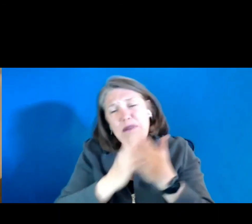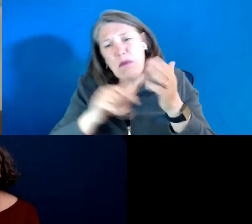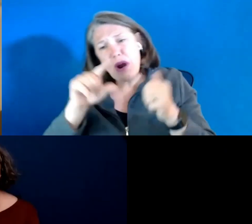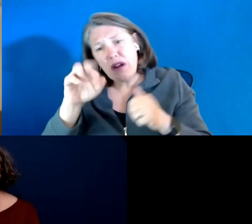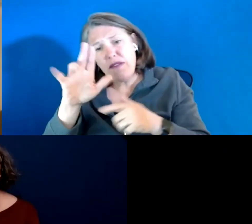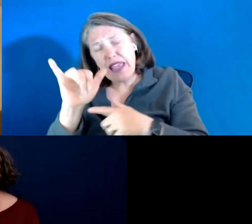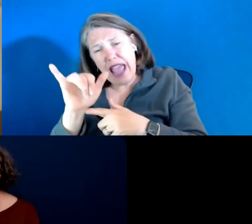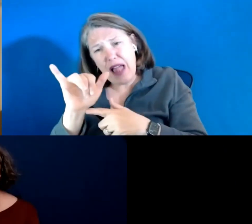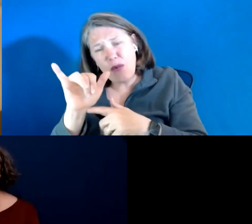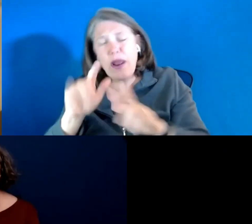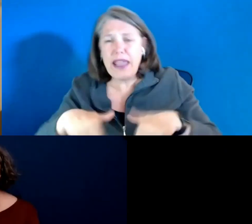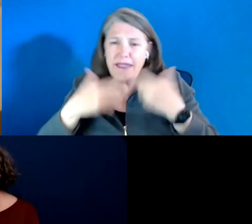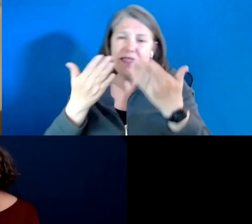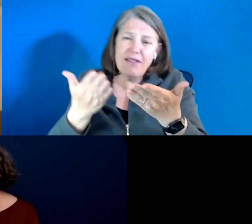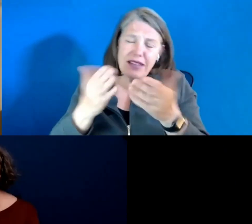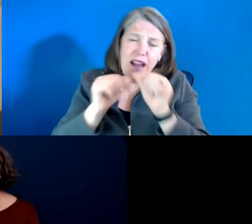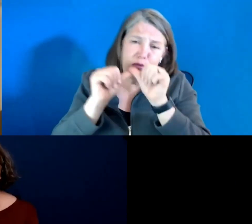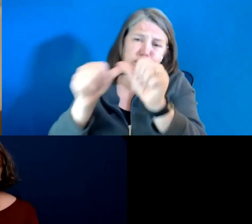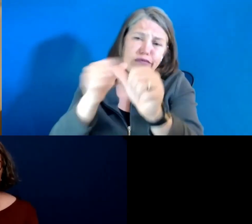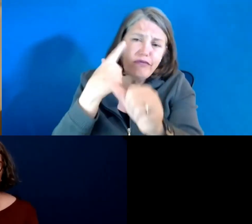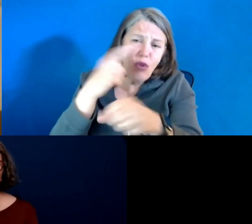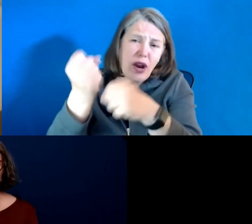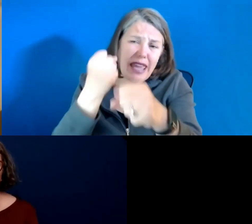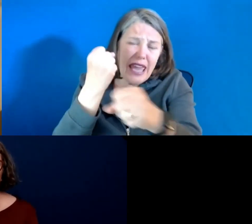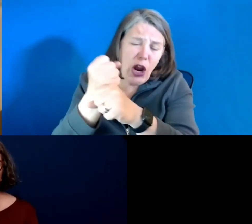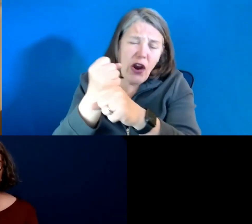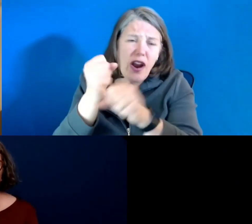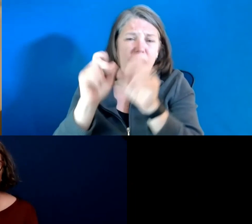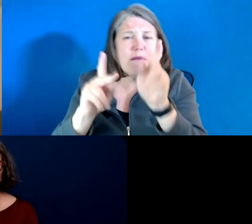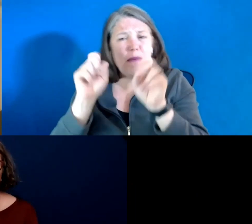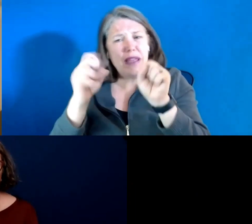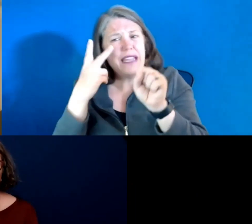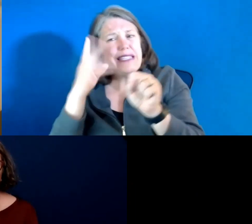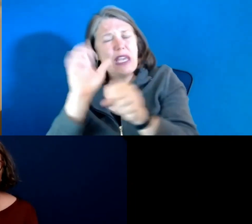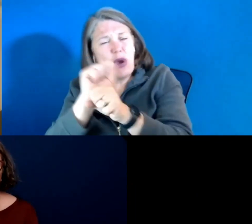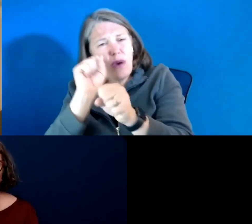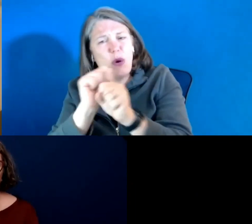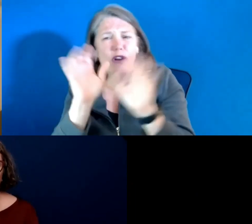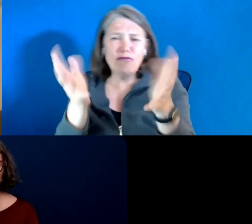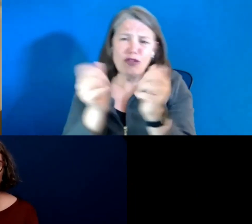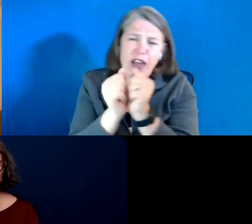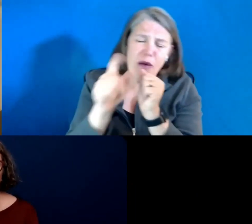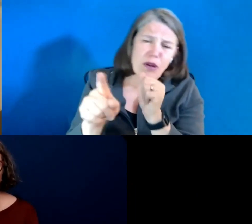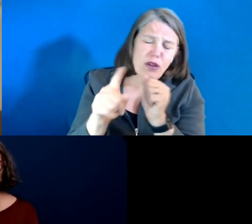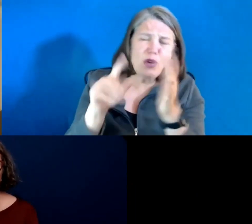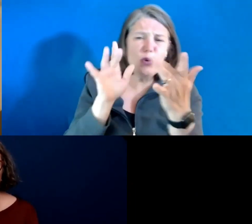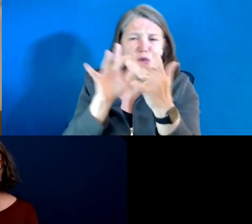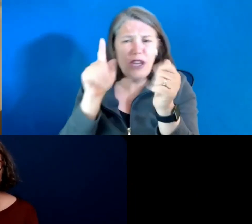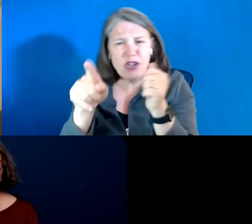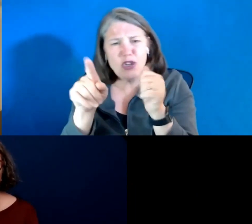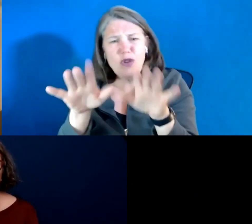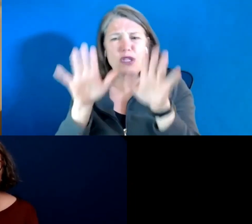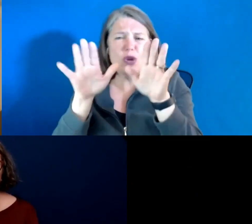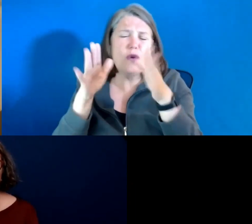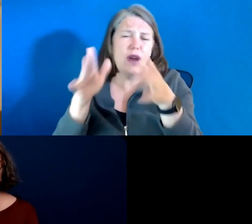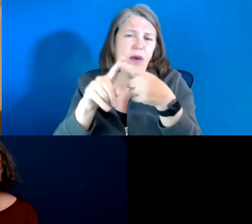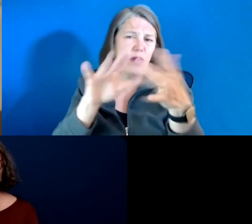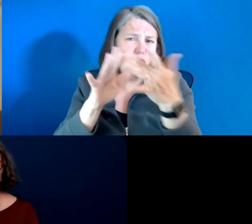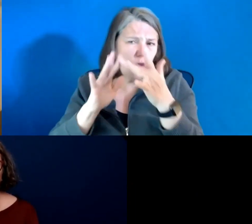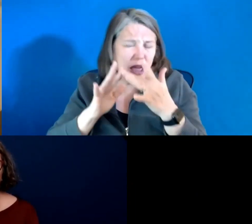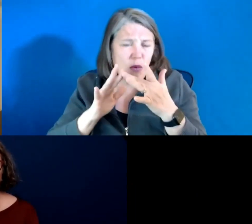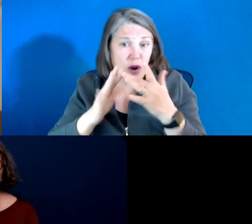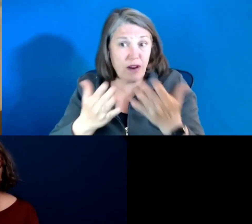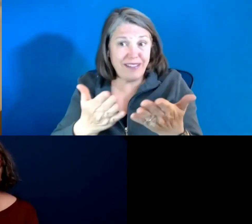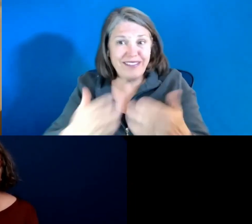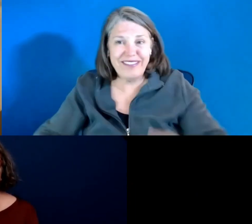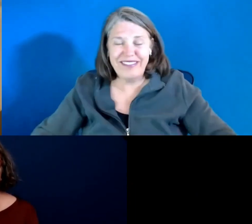It lives there all year round. So people can see your work and chat with you and reach you a great way of networking, but we